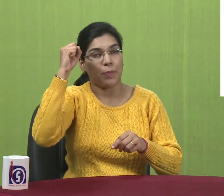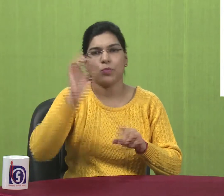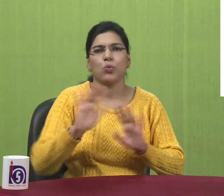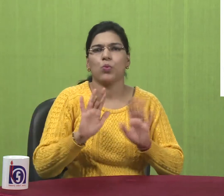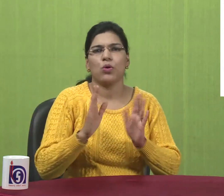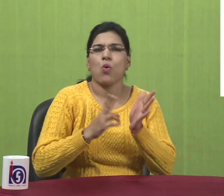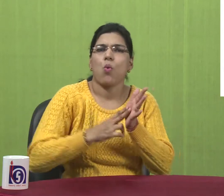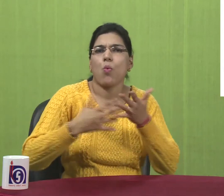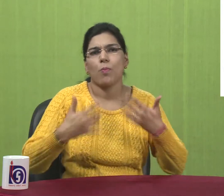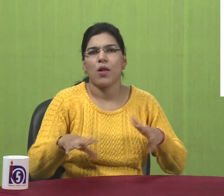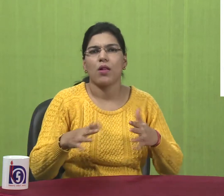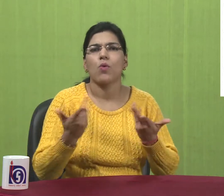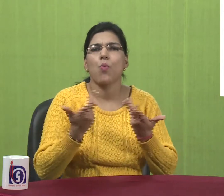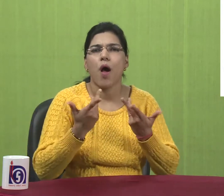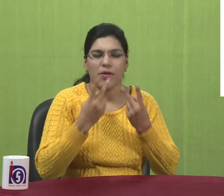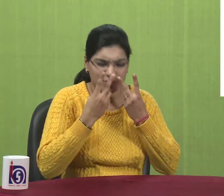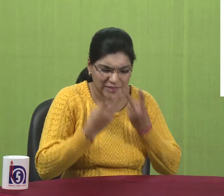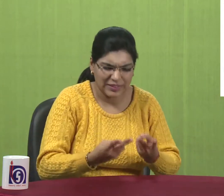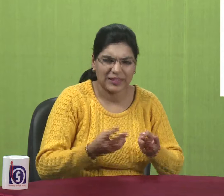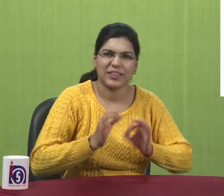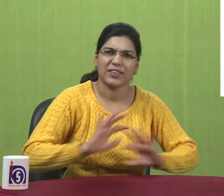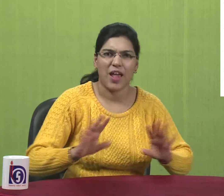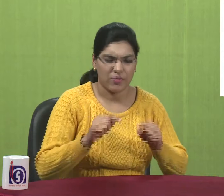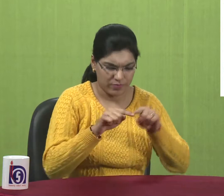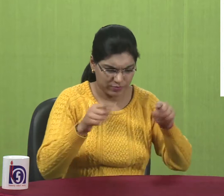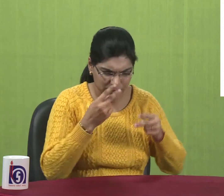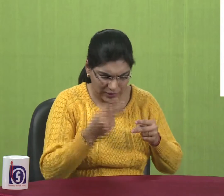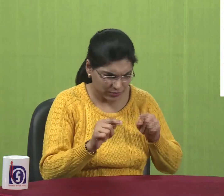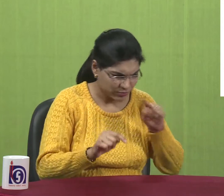The commands are visible on the monitor as icons.